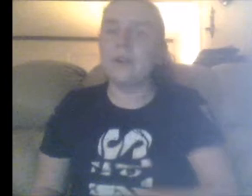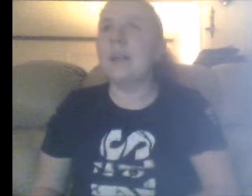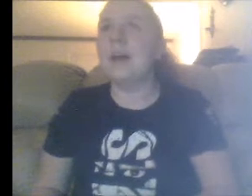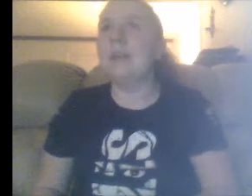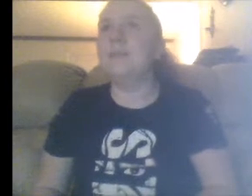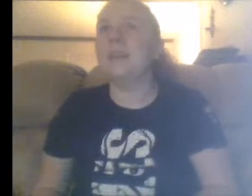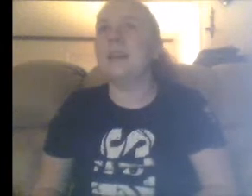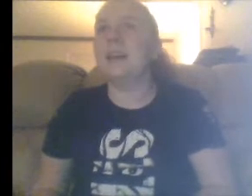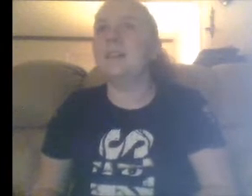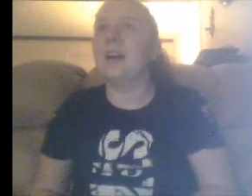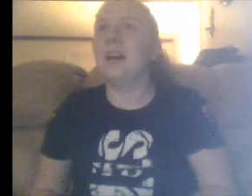That ended up like last time.